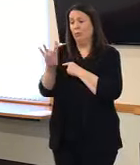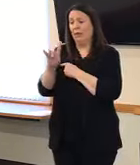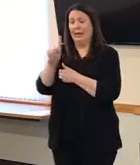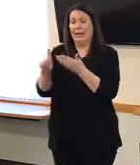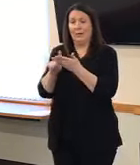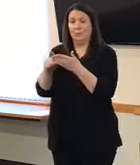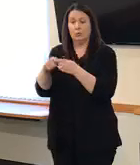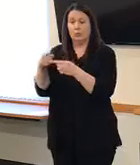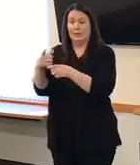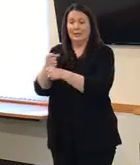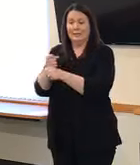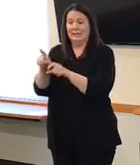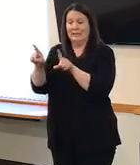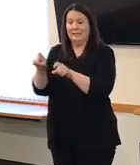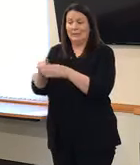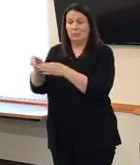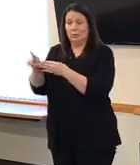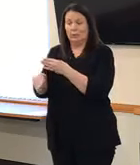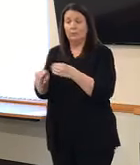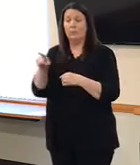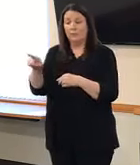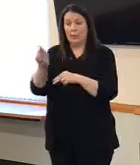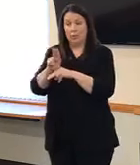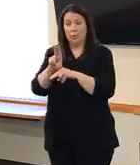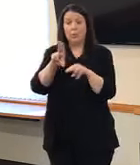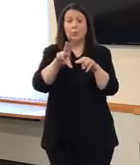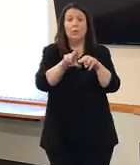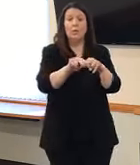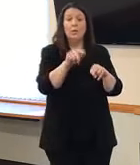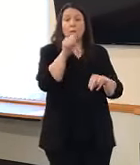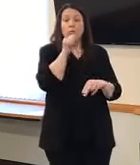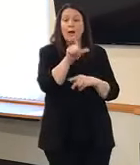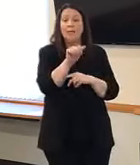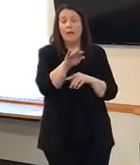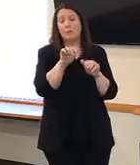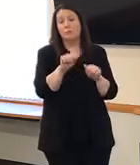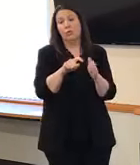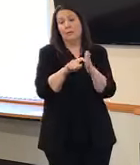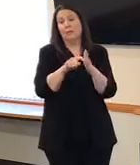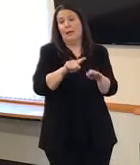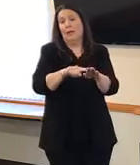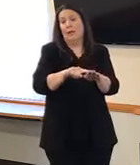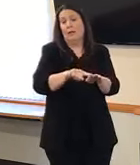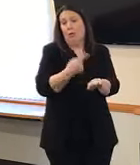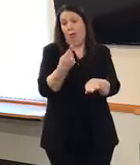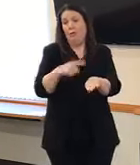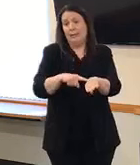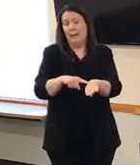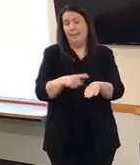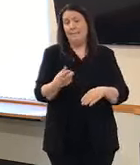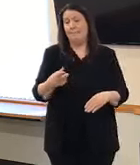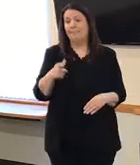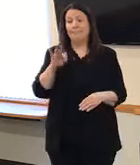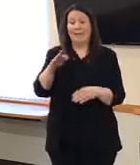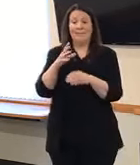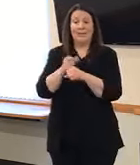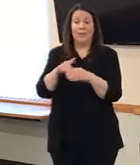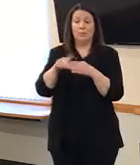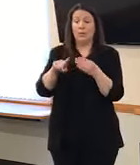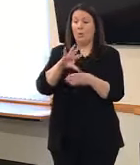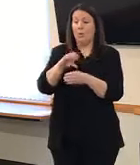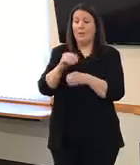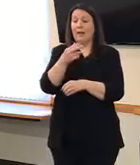turnaround time. Some private labs, if they're utilizing a private lab, could be longer. If they are getting the results within a few days, then